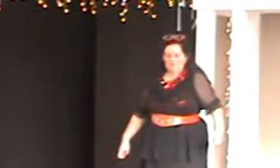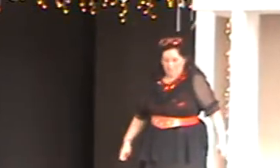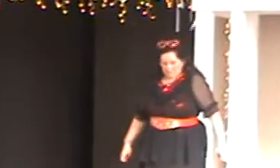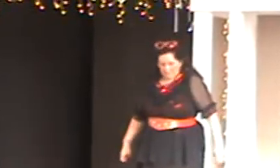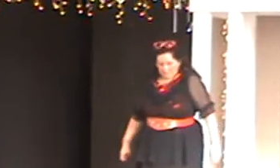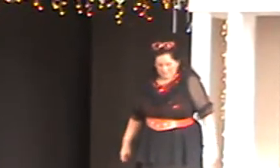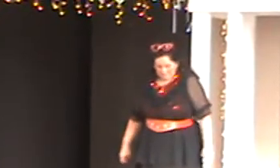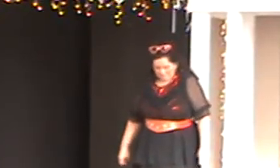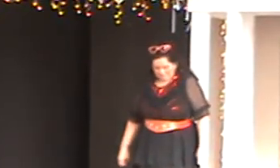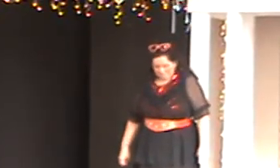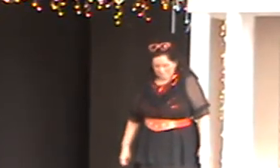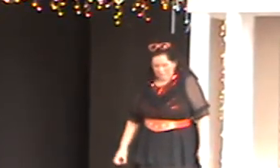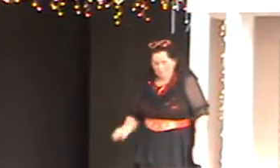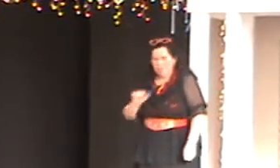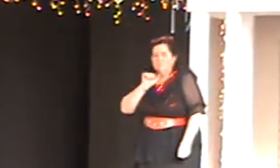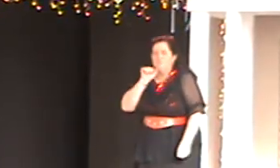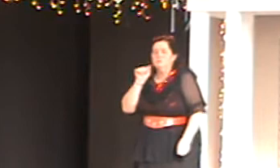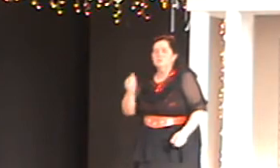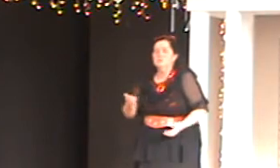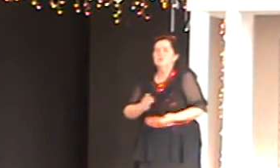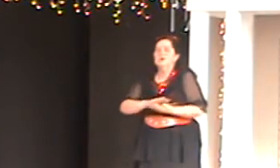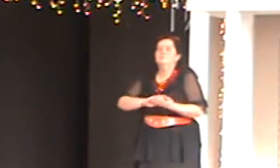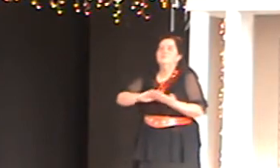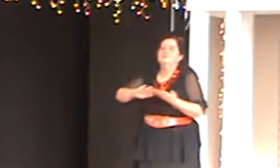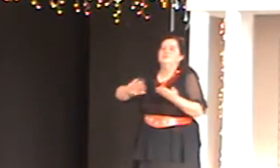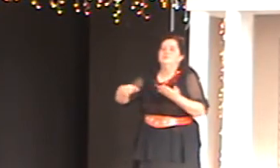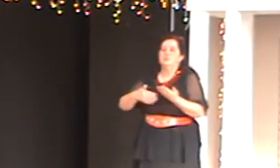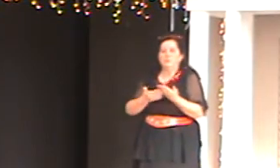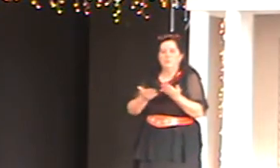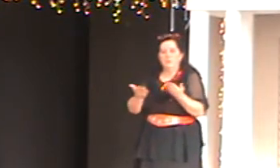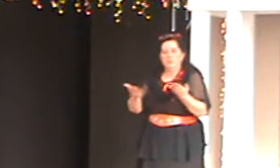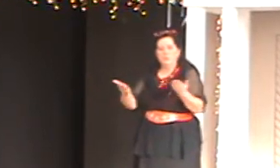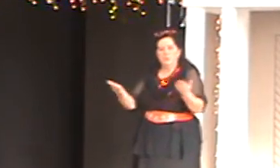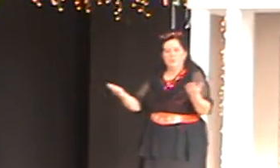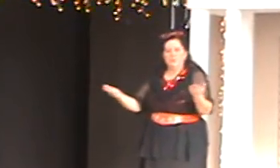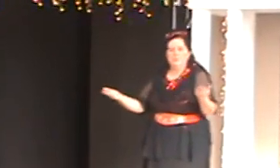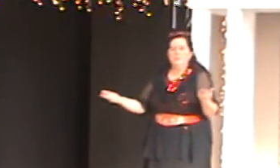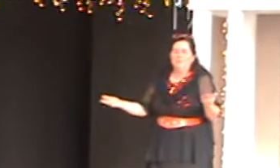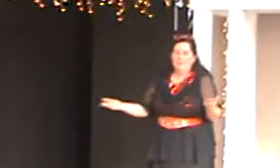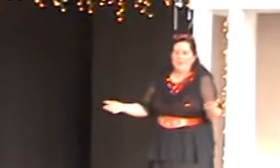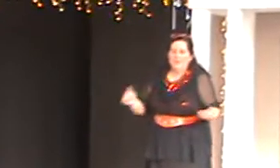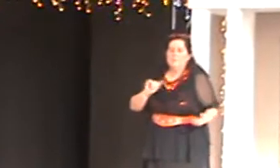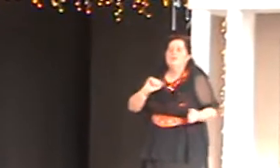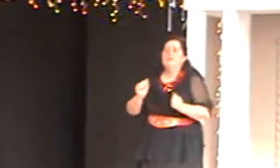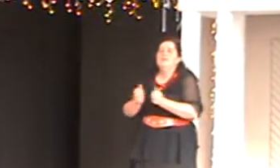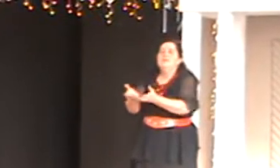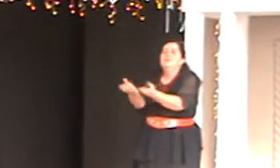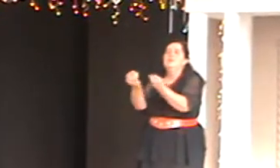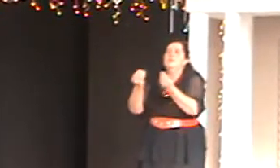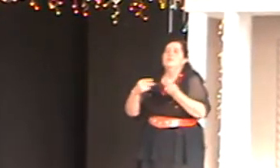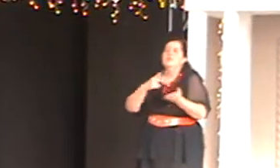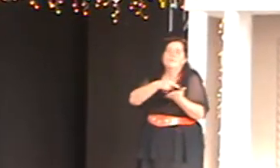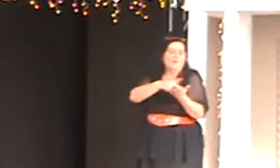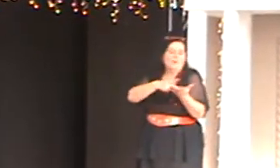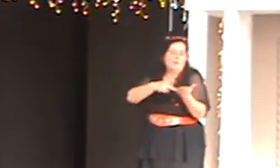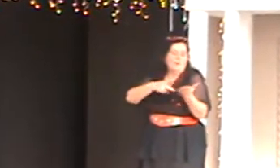I will breathe, feeling small,